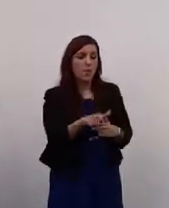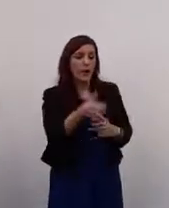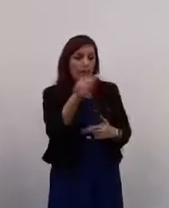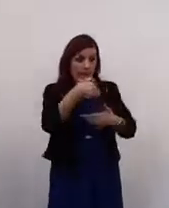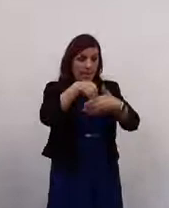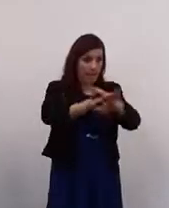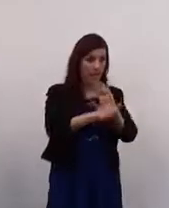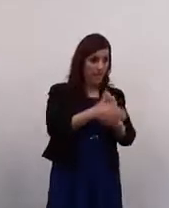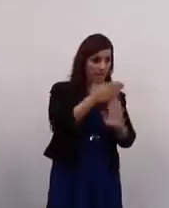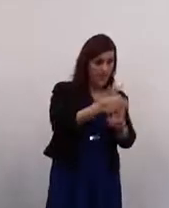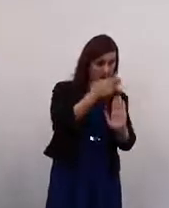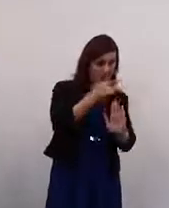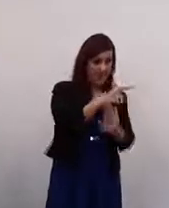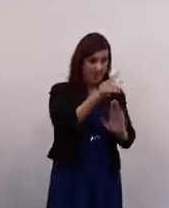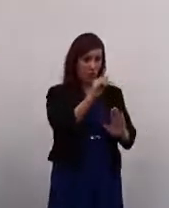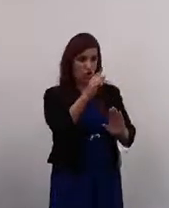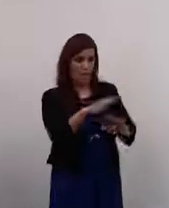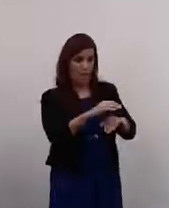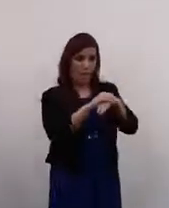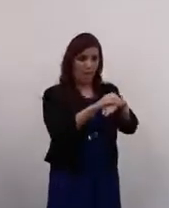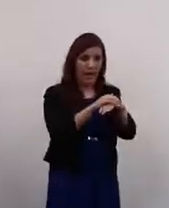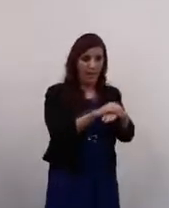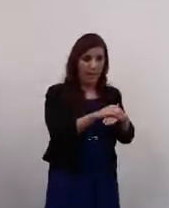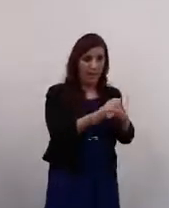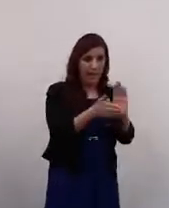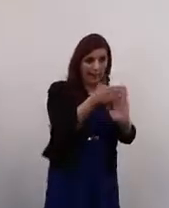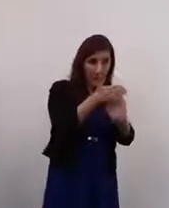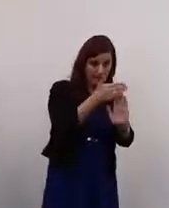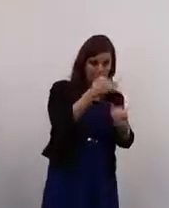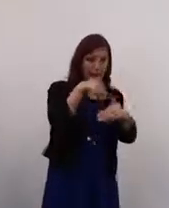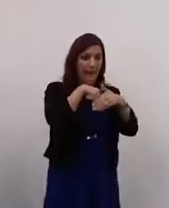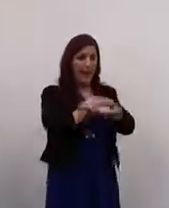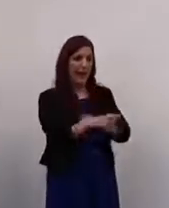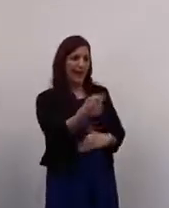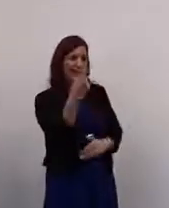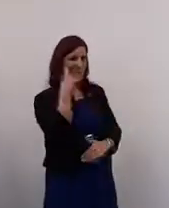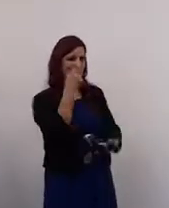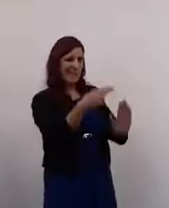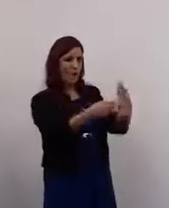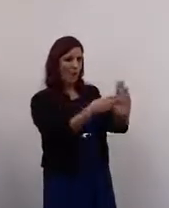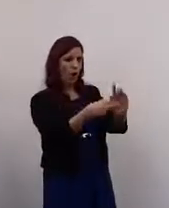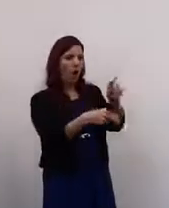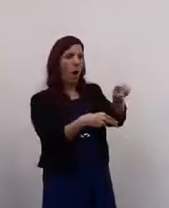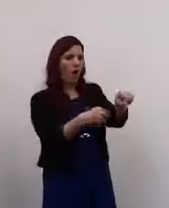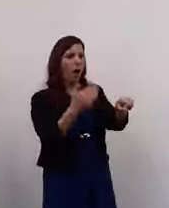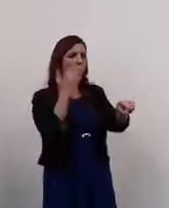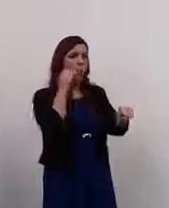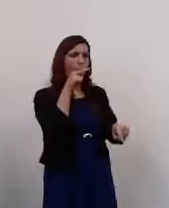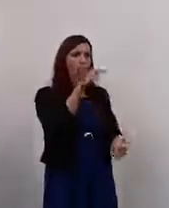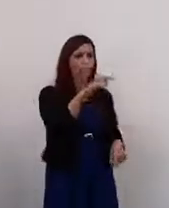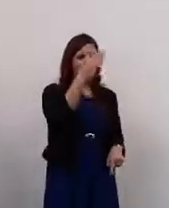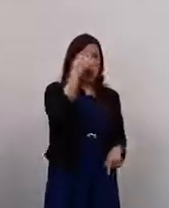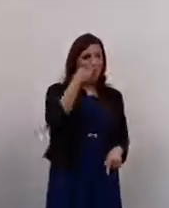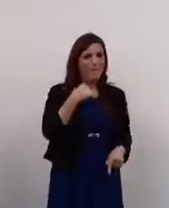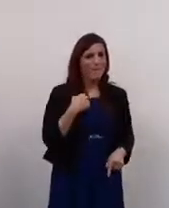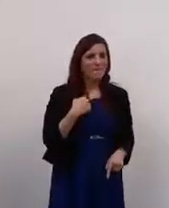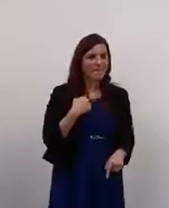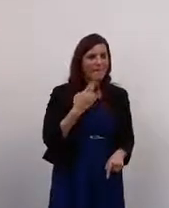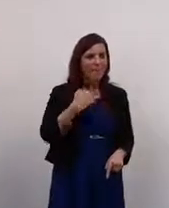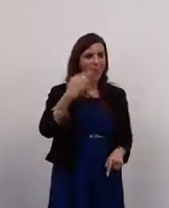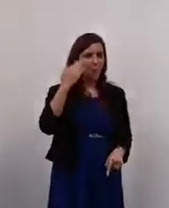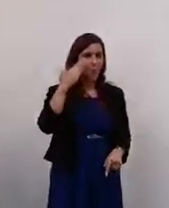your facilities or one of the banks or onto a bus, see the logo and know, this person has my back. I'll be okay.